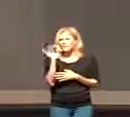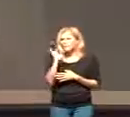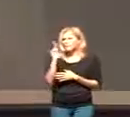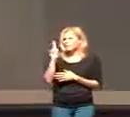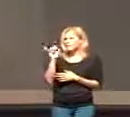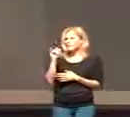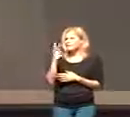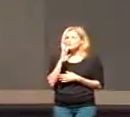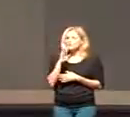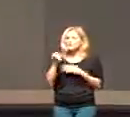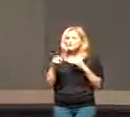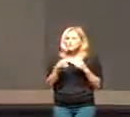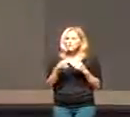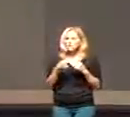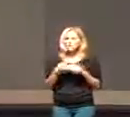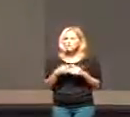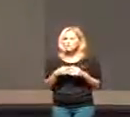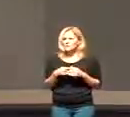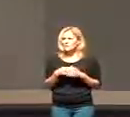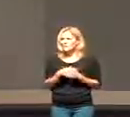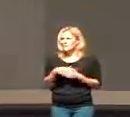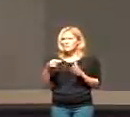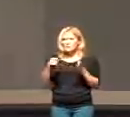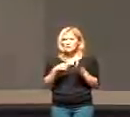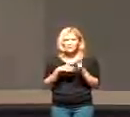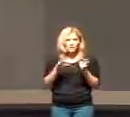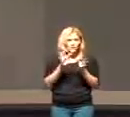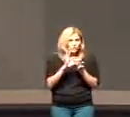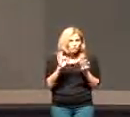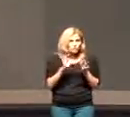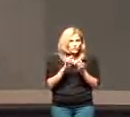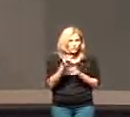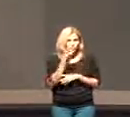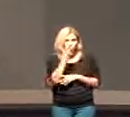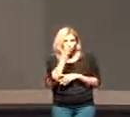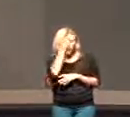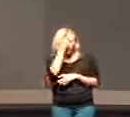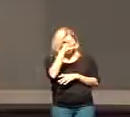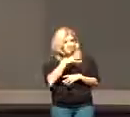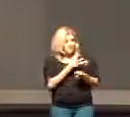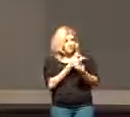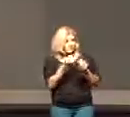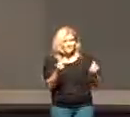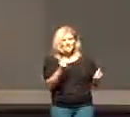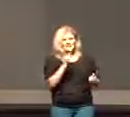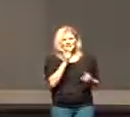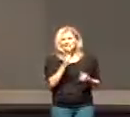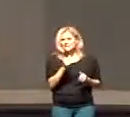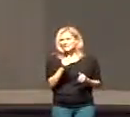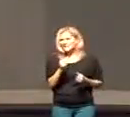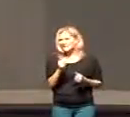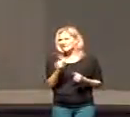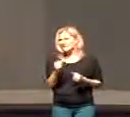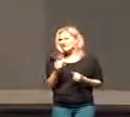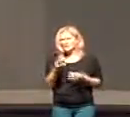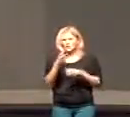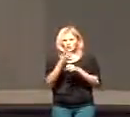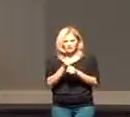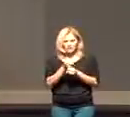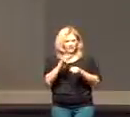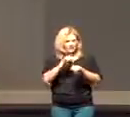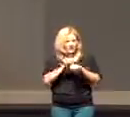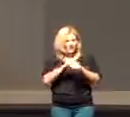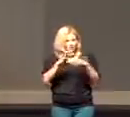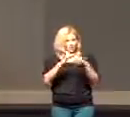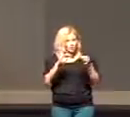talked about last week in his message, that this story of the blind man being healed is not just a concrete story